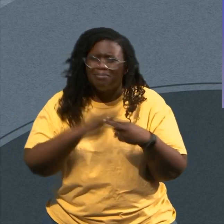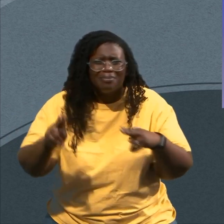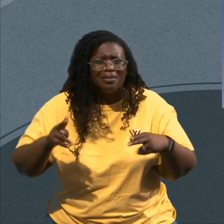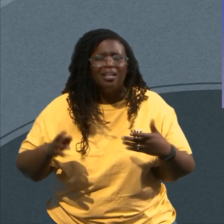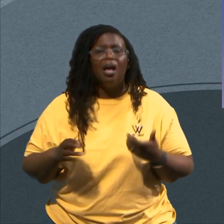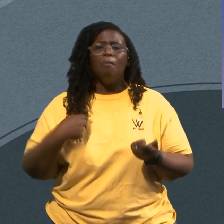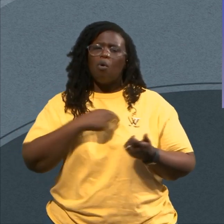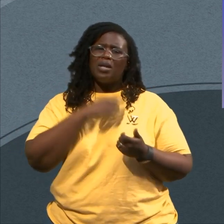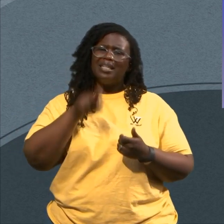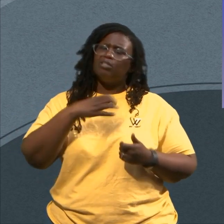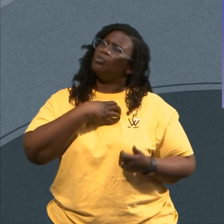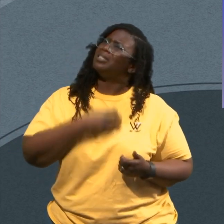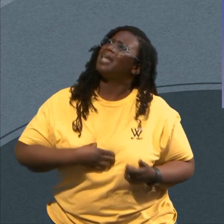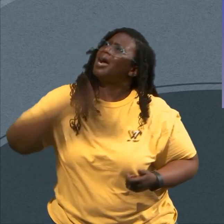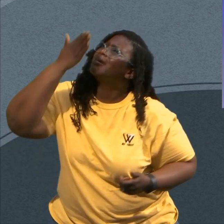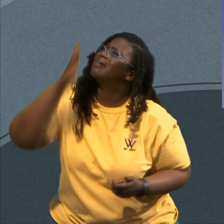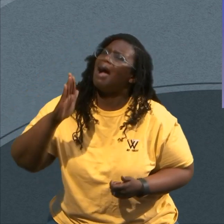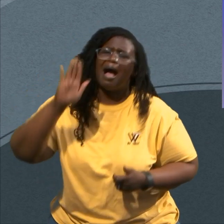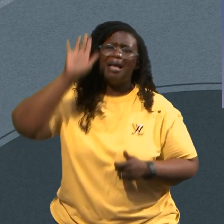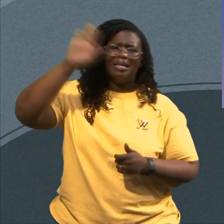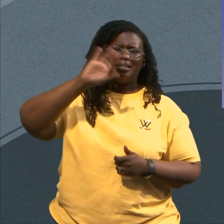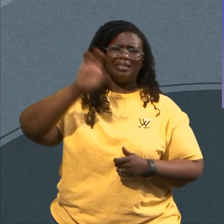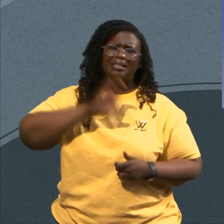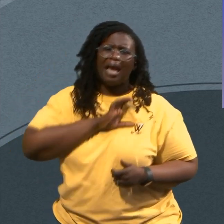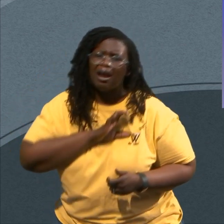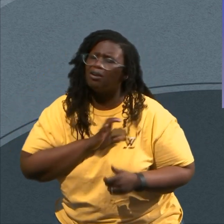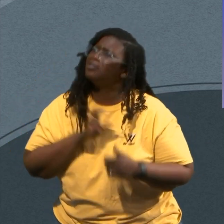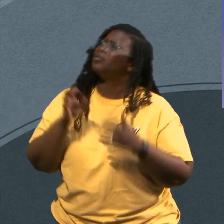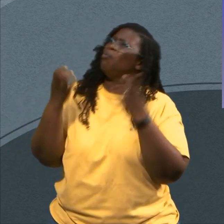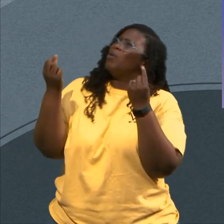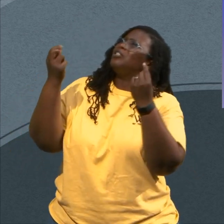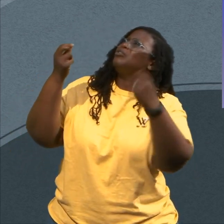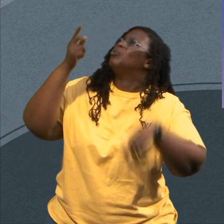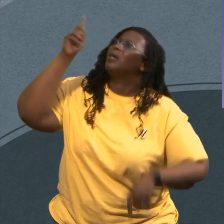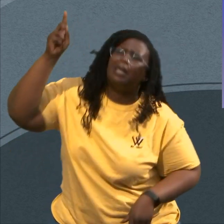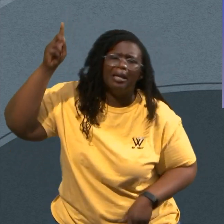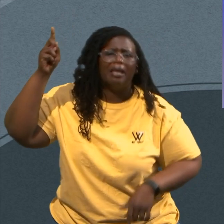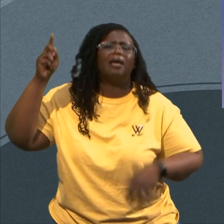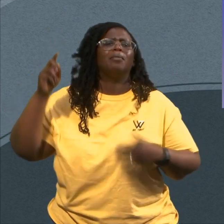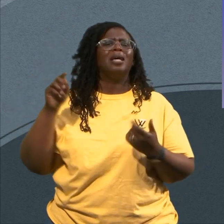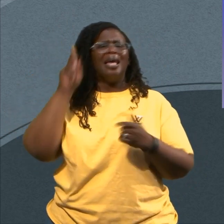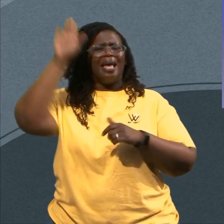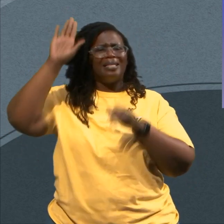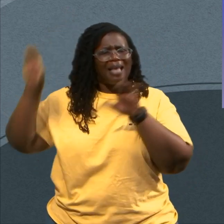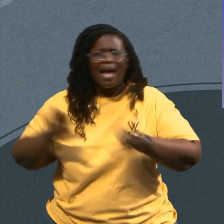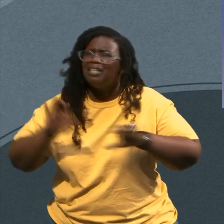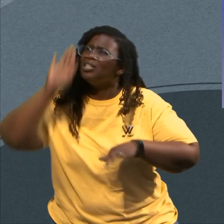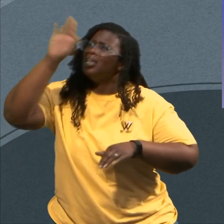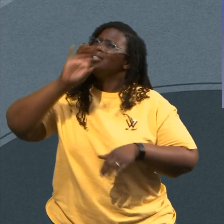What Of God And The How Of God And The When Of God I've Got To Develop God In A Personal Way